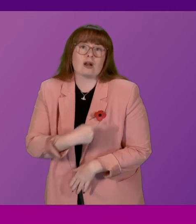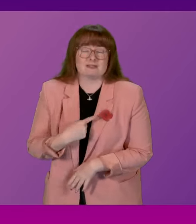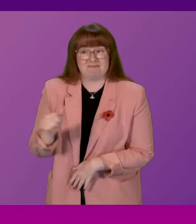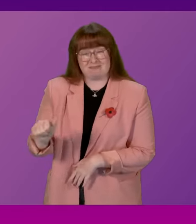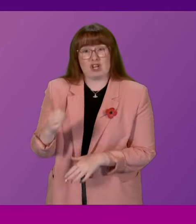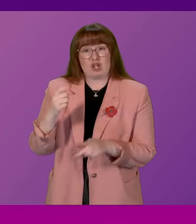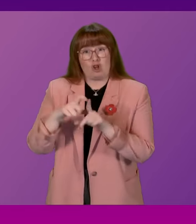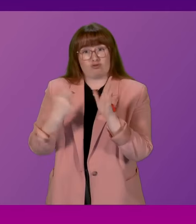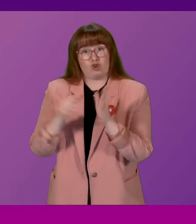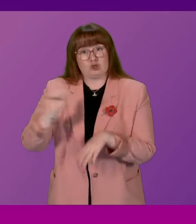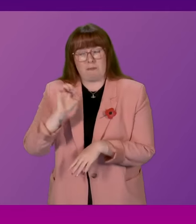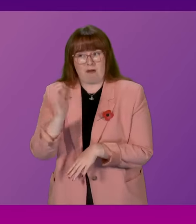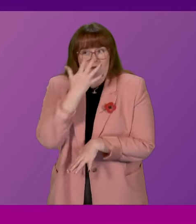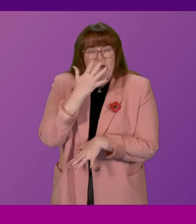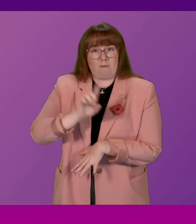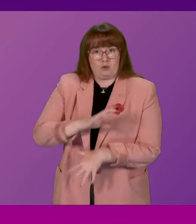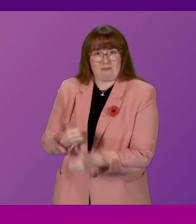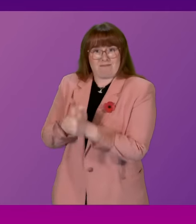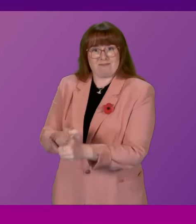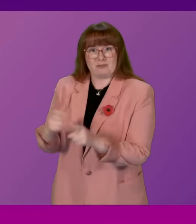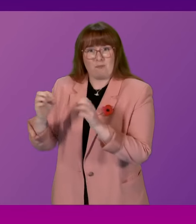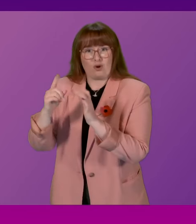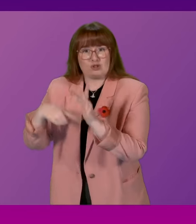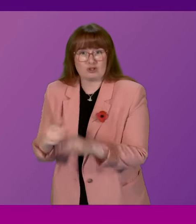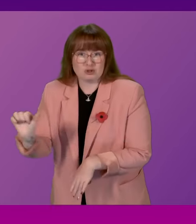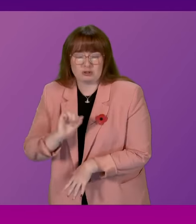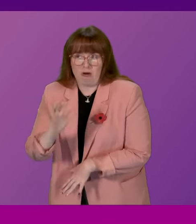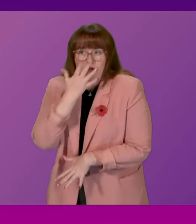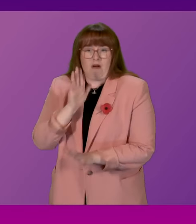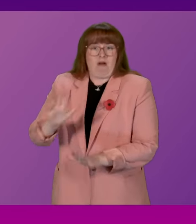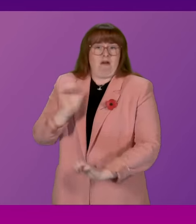for his defence of Boris Johnson. Douglas Ross.